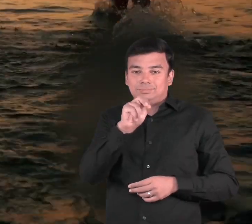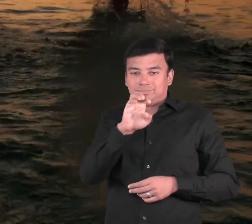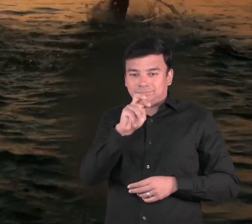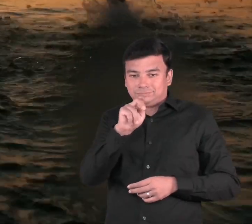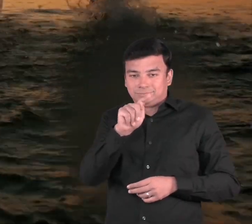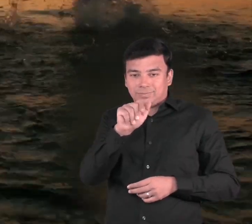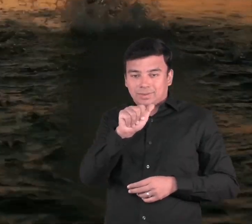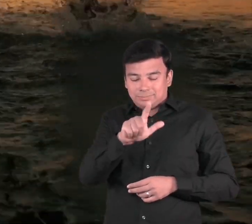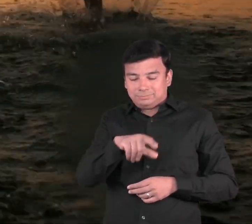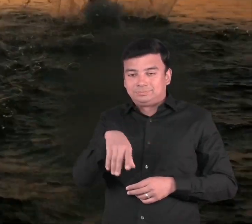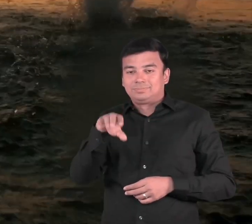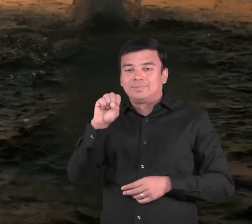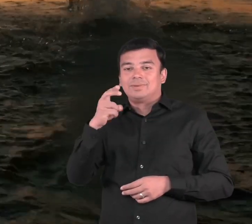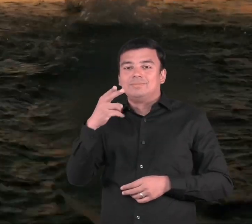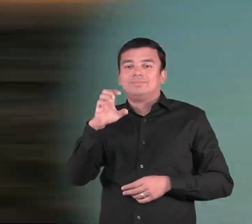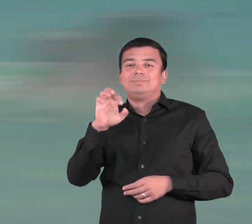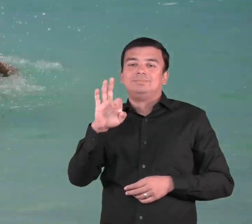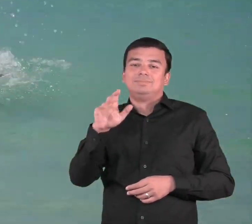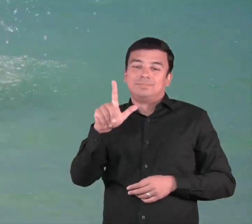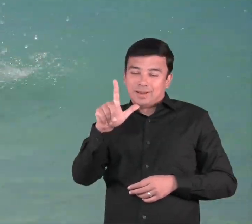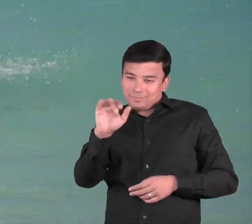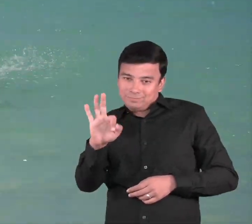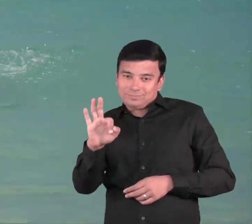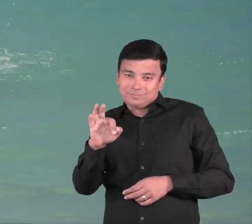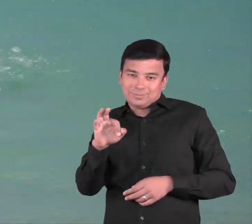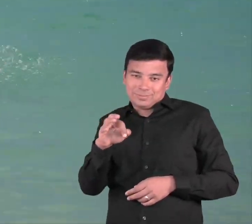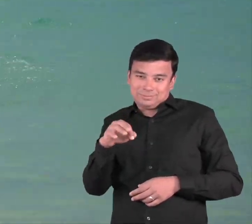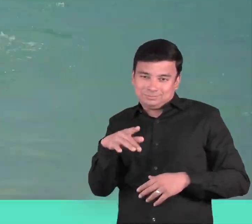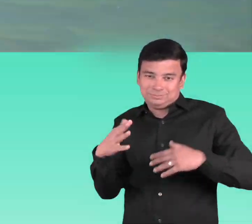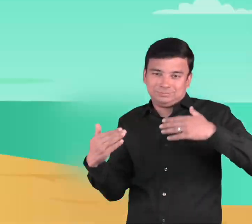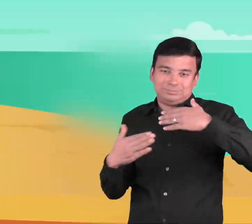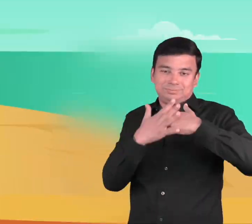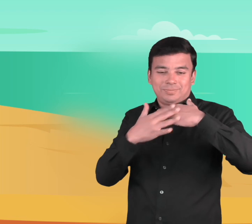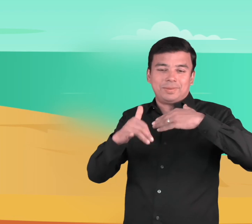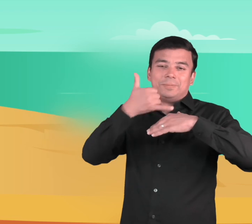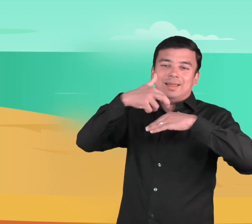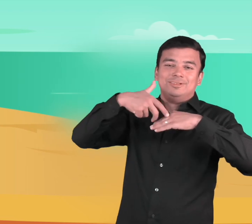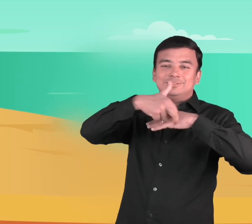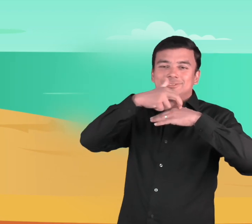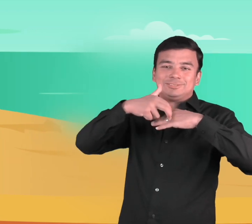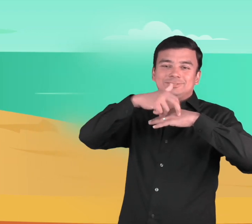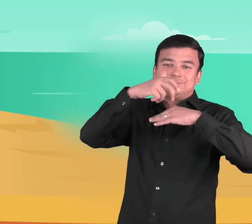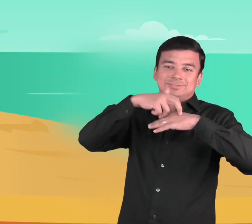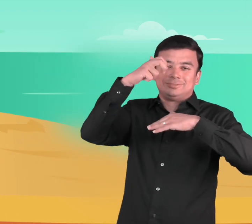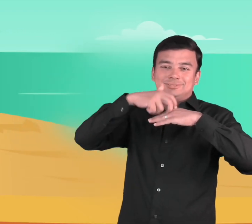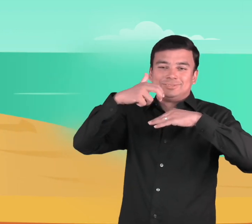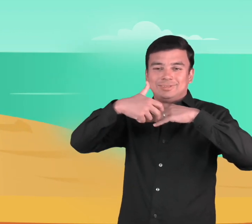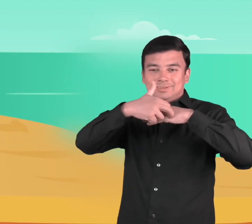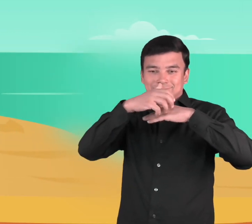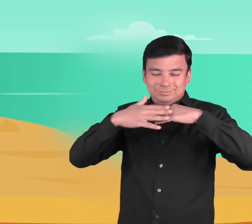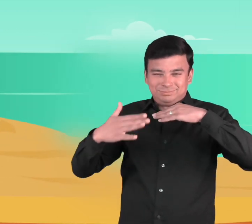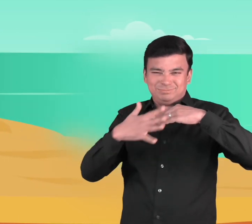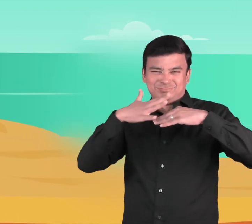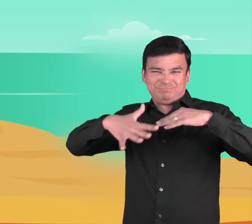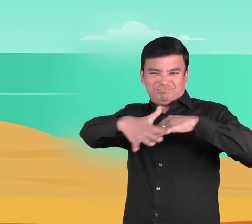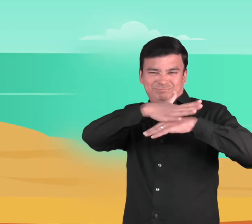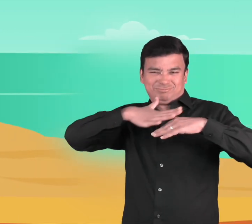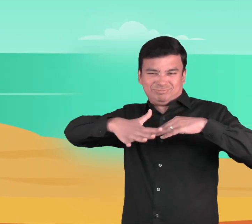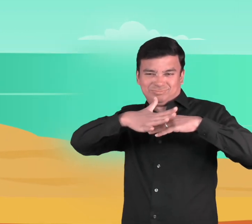play in when you visit the beach and swim in the ocean. After that, the ocean floor slopes downward into